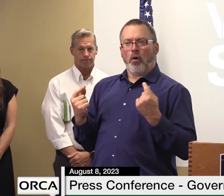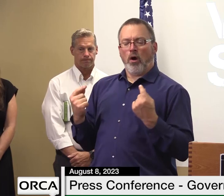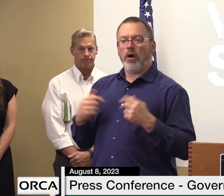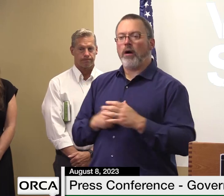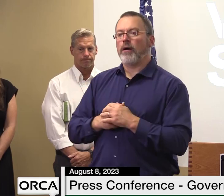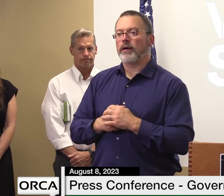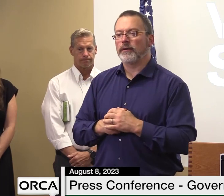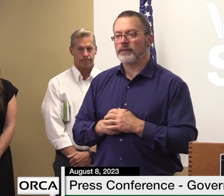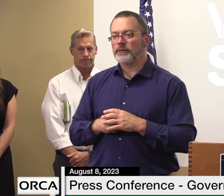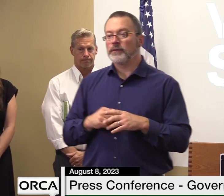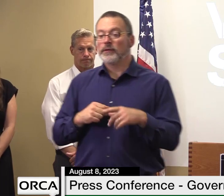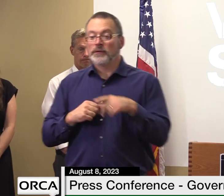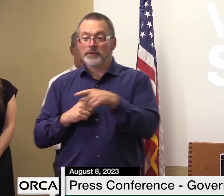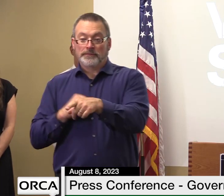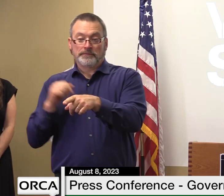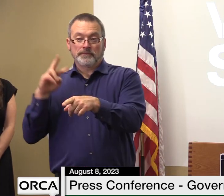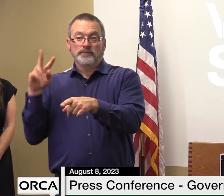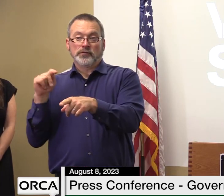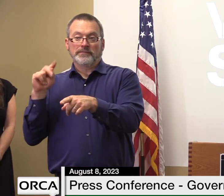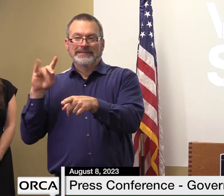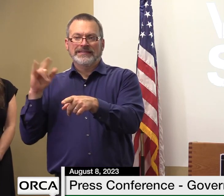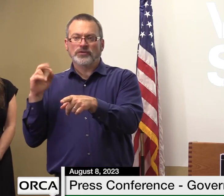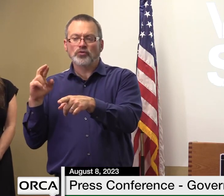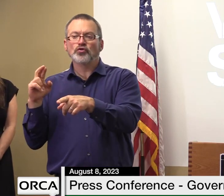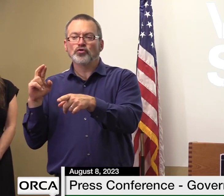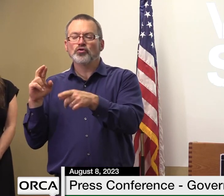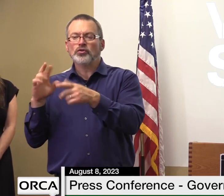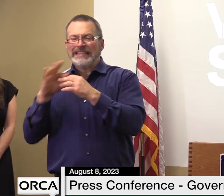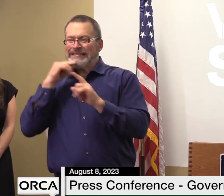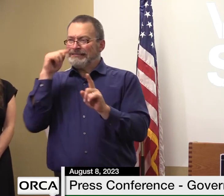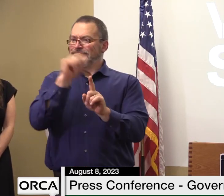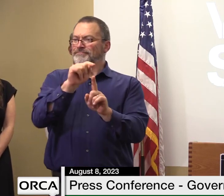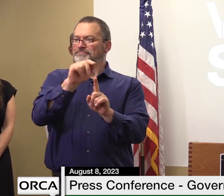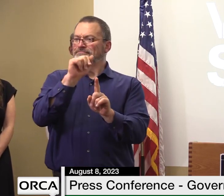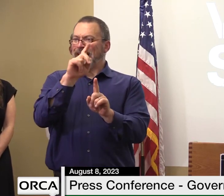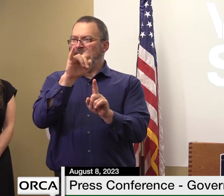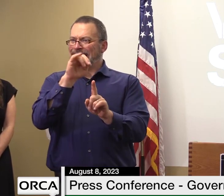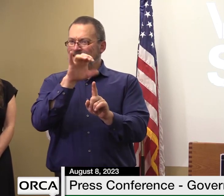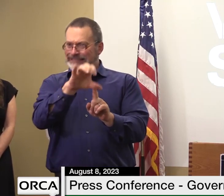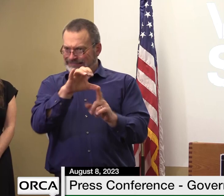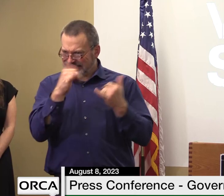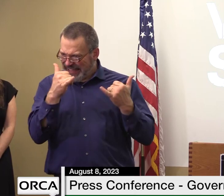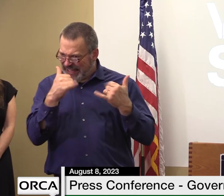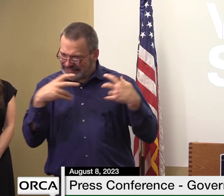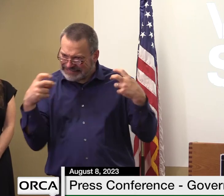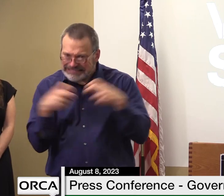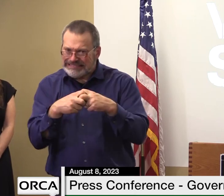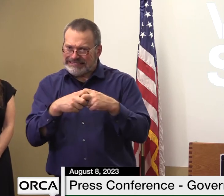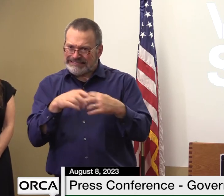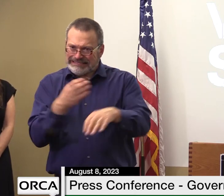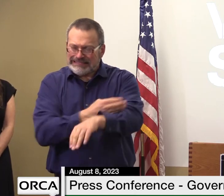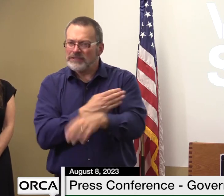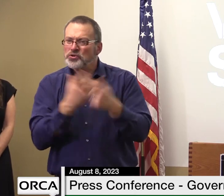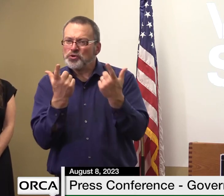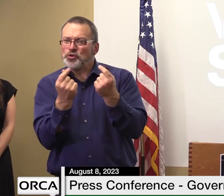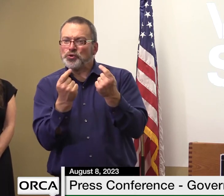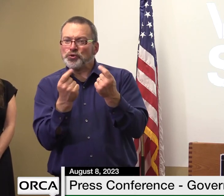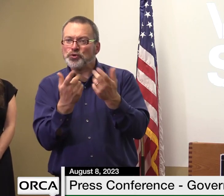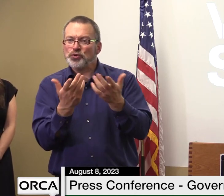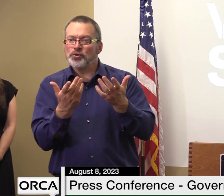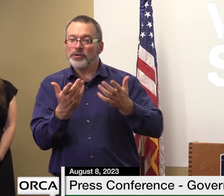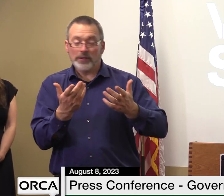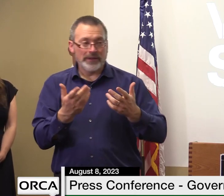as individual assistance yeah we at this point in time have not met that threshold and